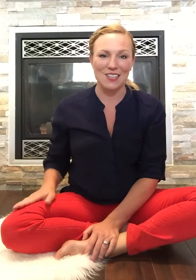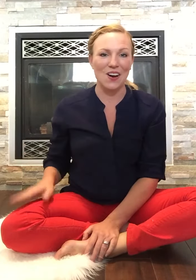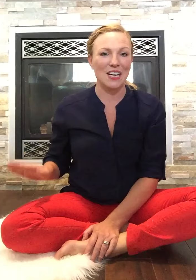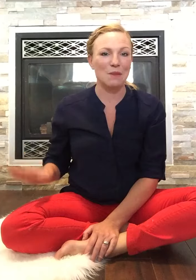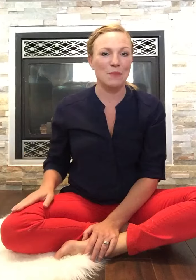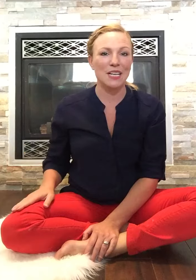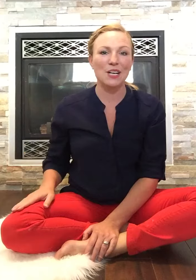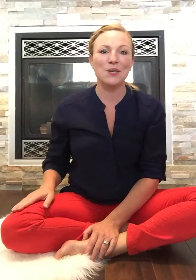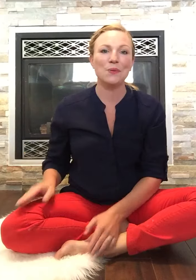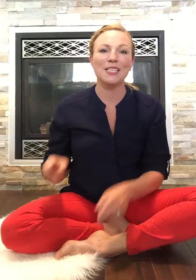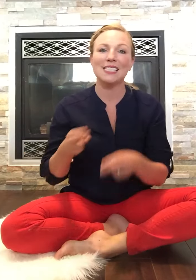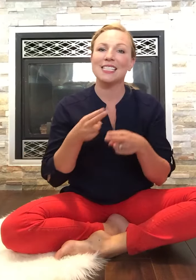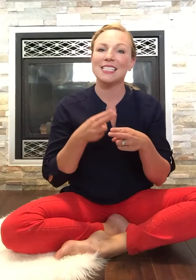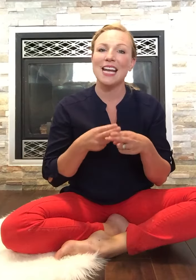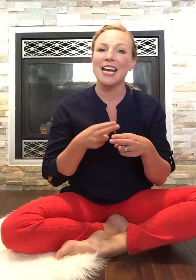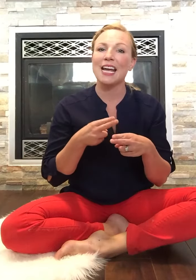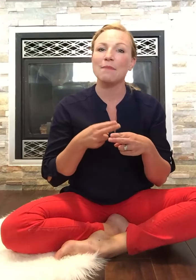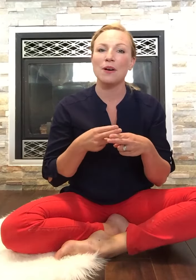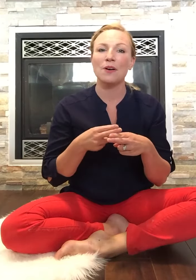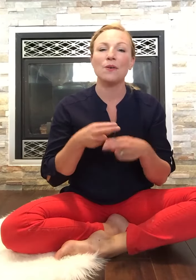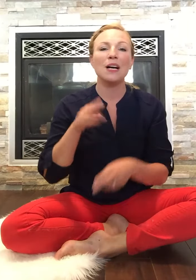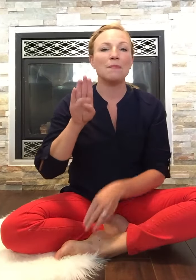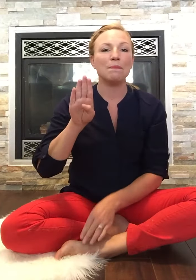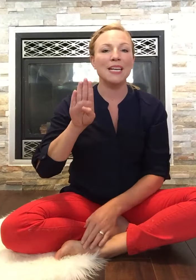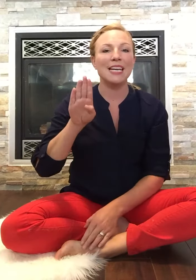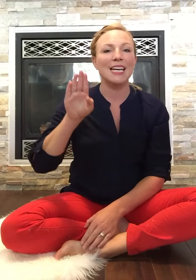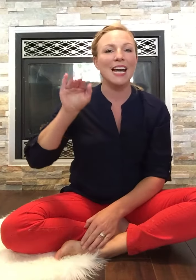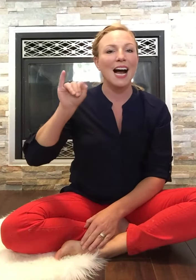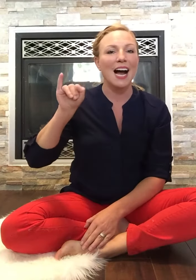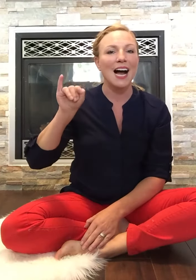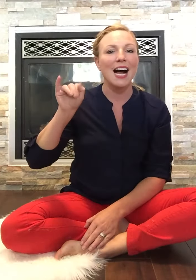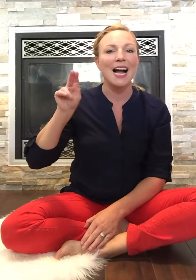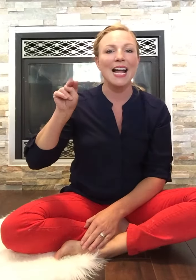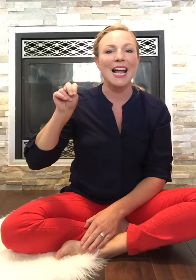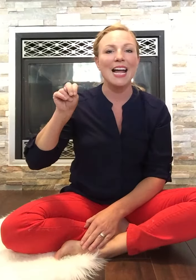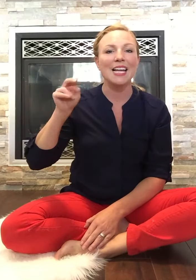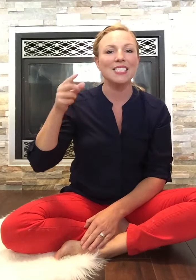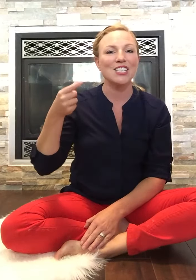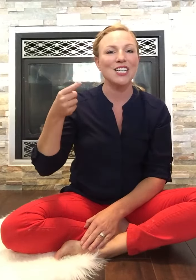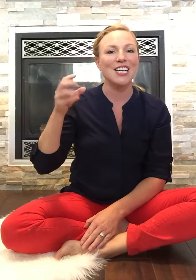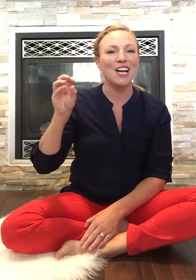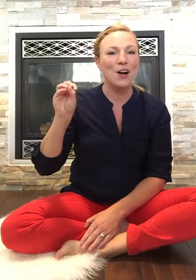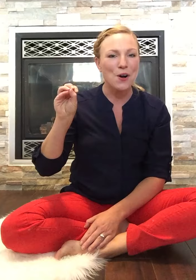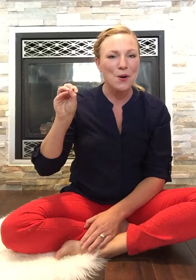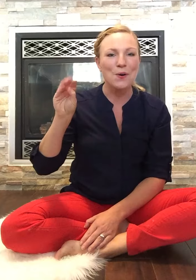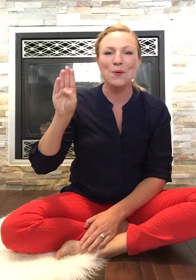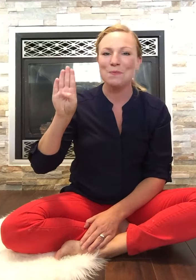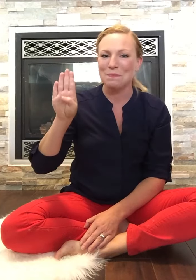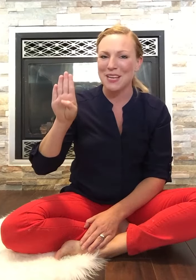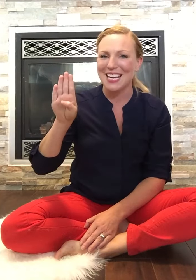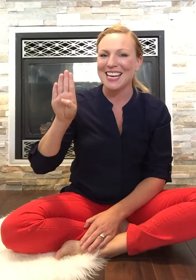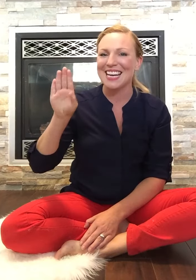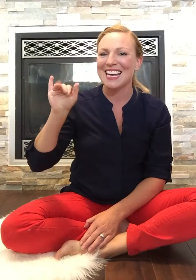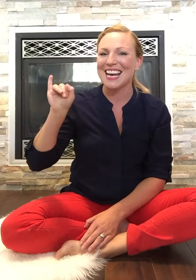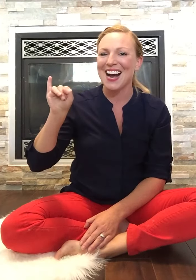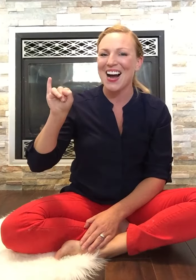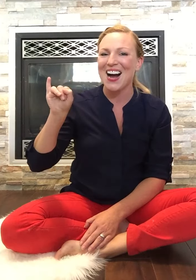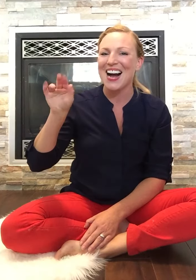dog and Bingo was his name-o. B-I-N-G-O. B-I